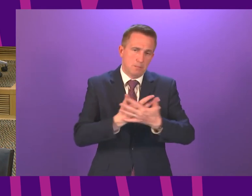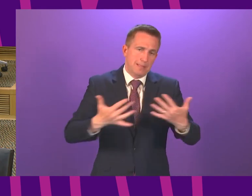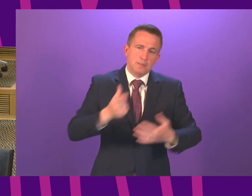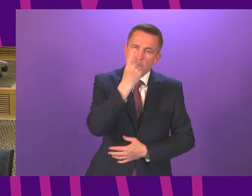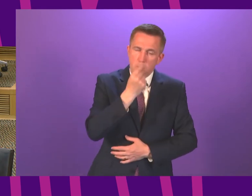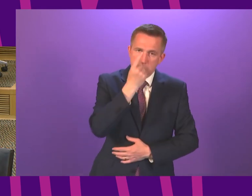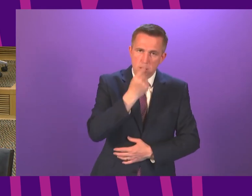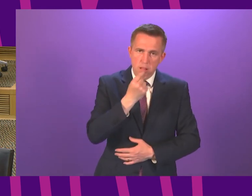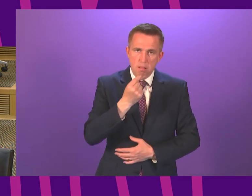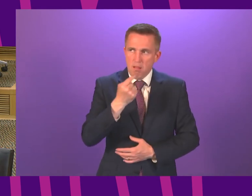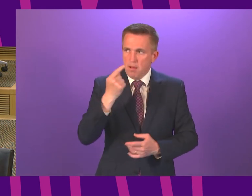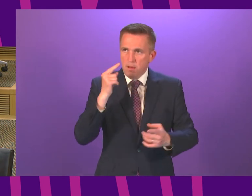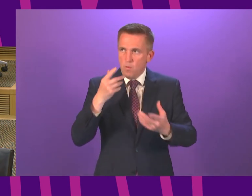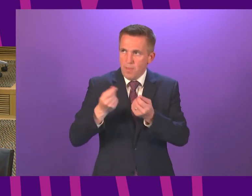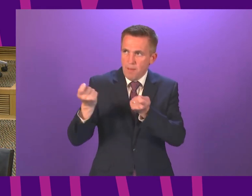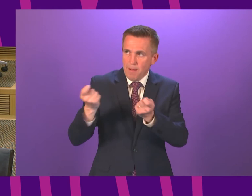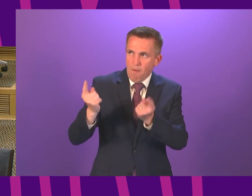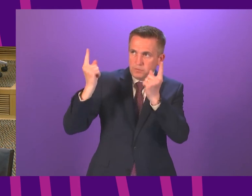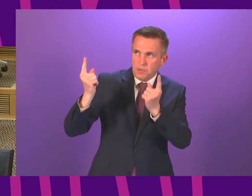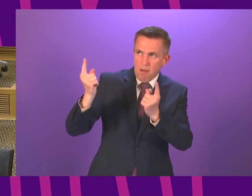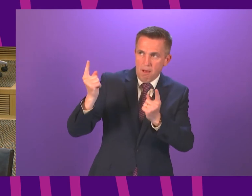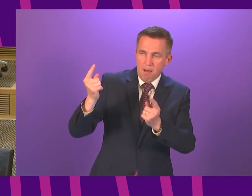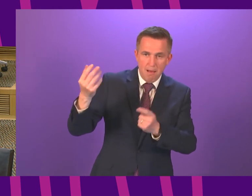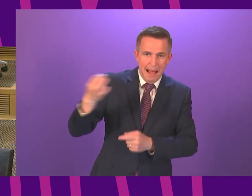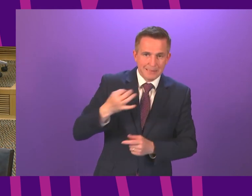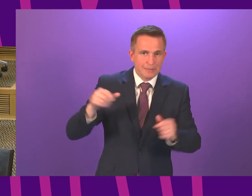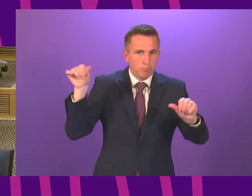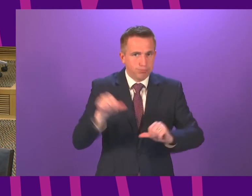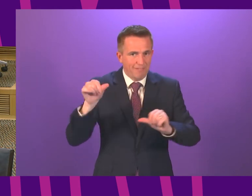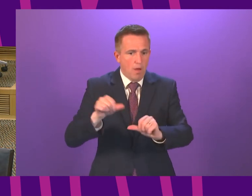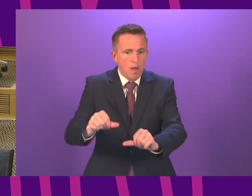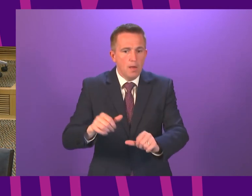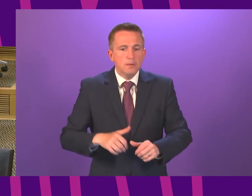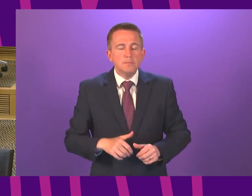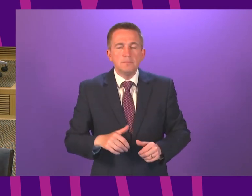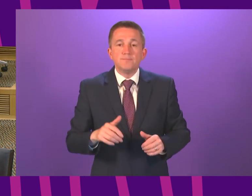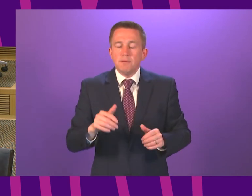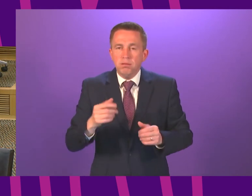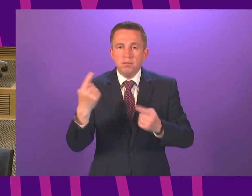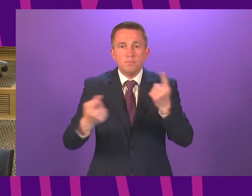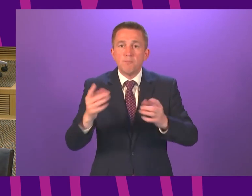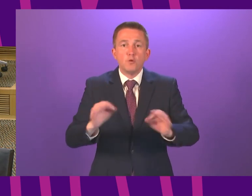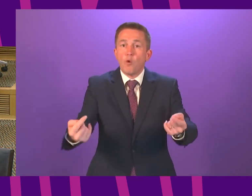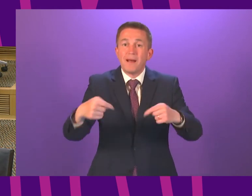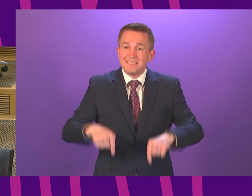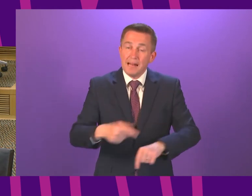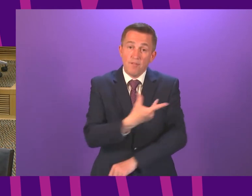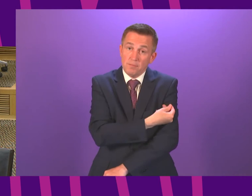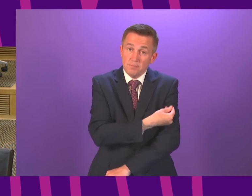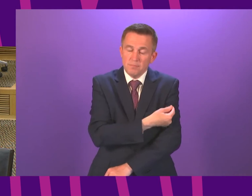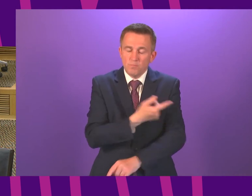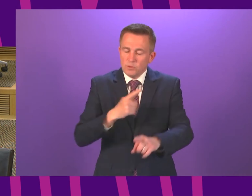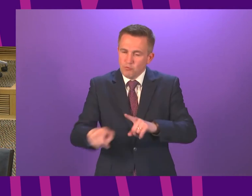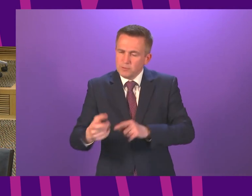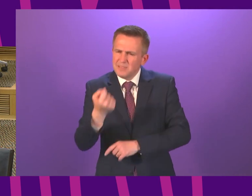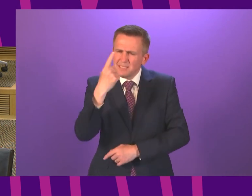while I've got the BDI of the presiding officer urging me to be briefer on do not attend we are working on an ongoing basis to try